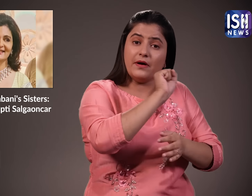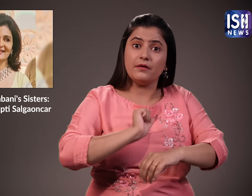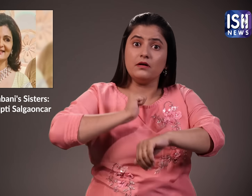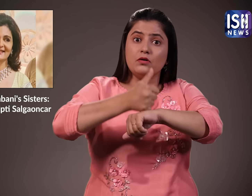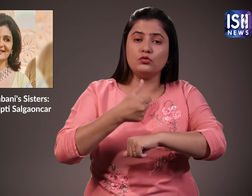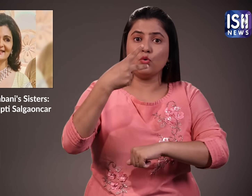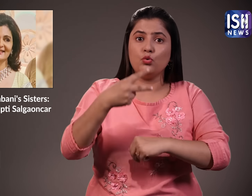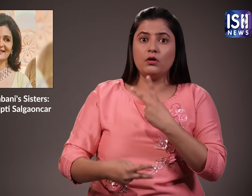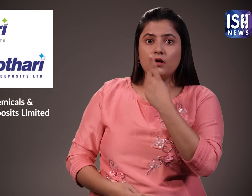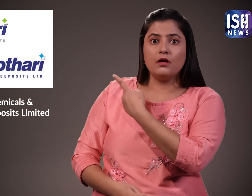under the Kothari Group.